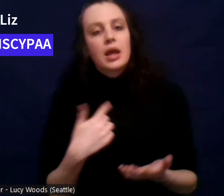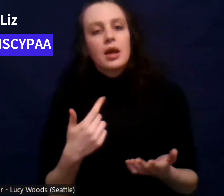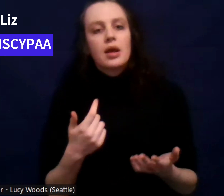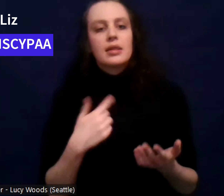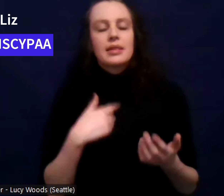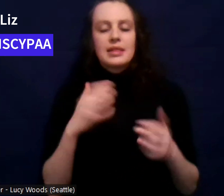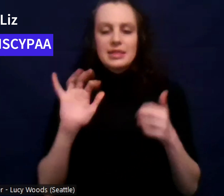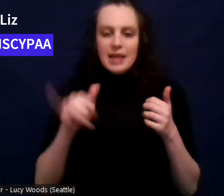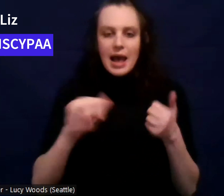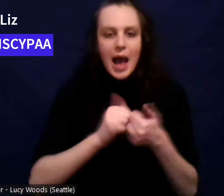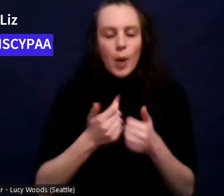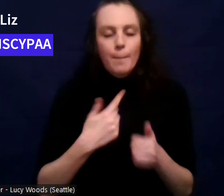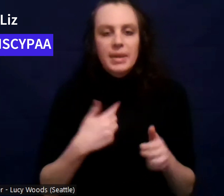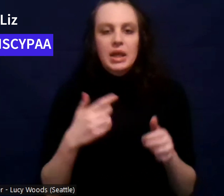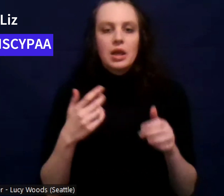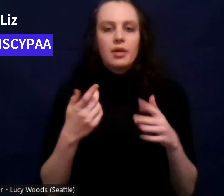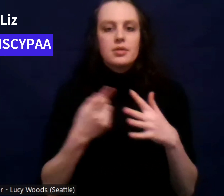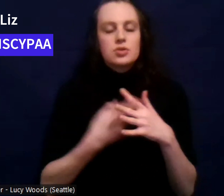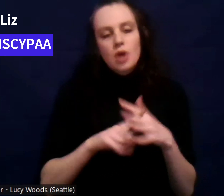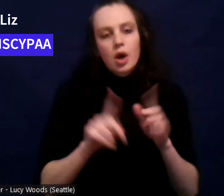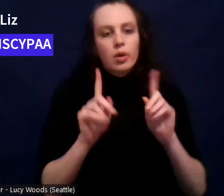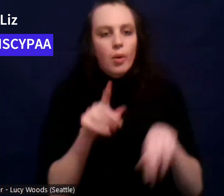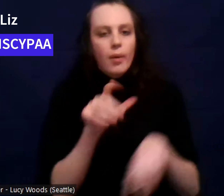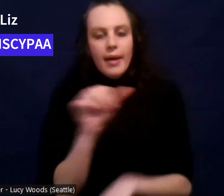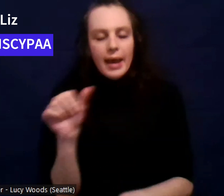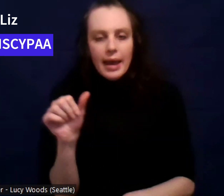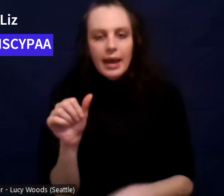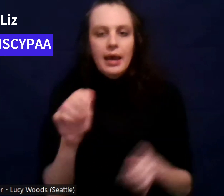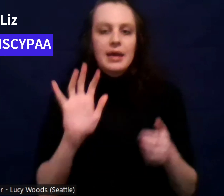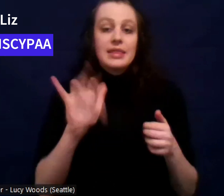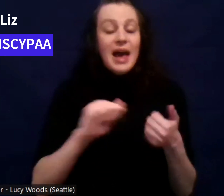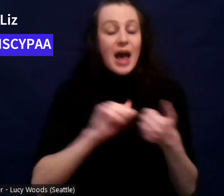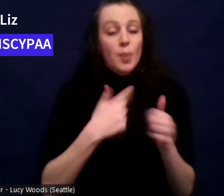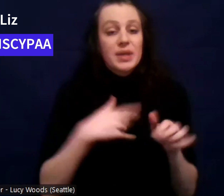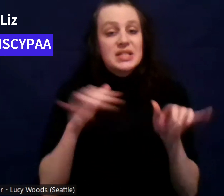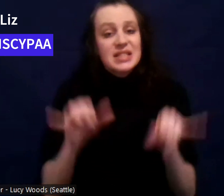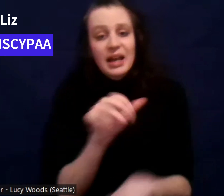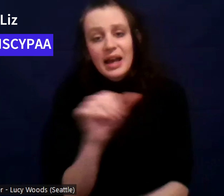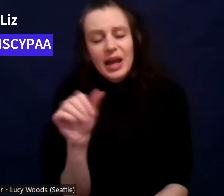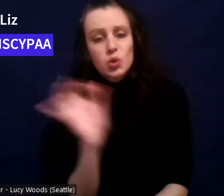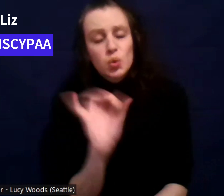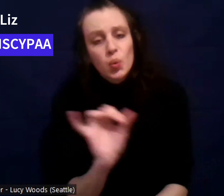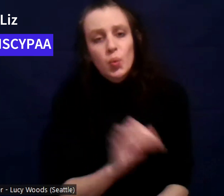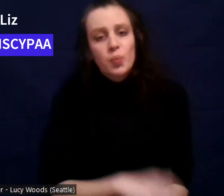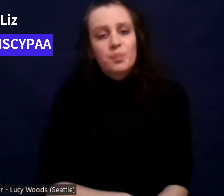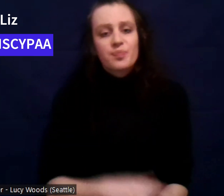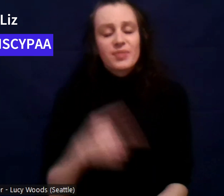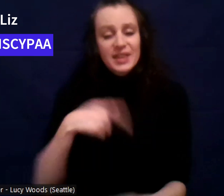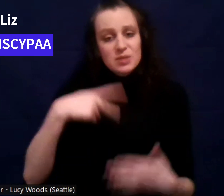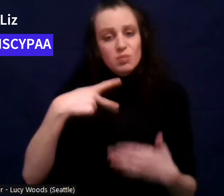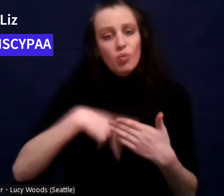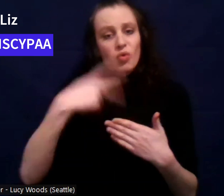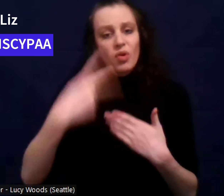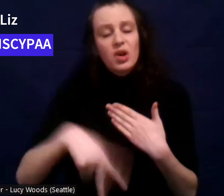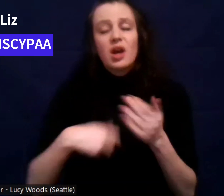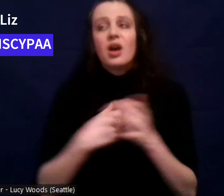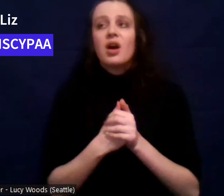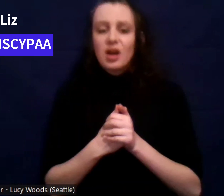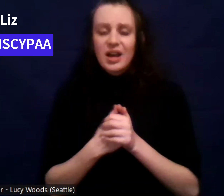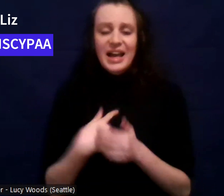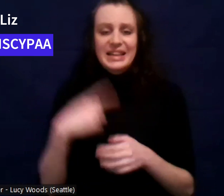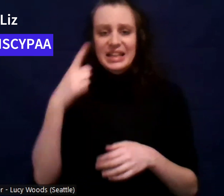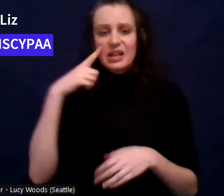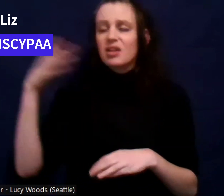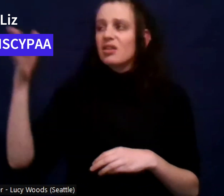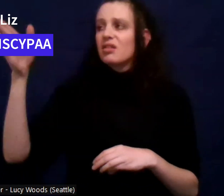got me to stay because there's just like something in this program that is, I think it's like, God, it like